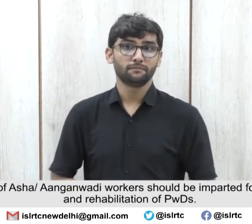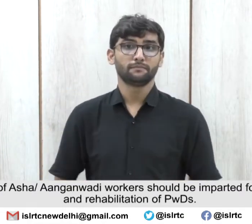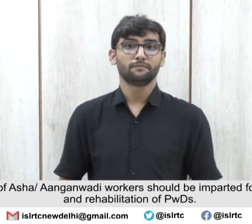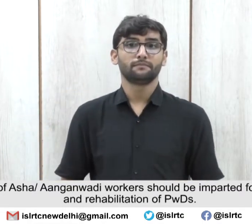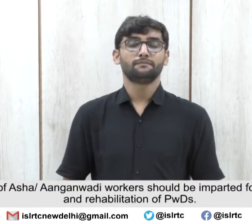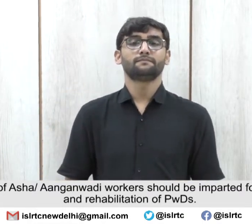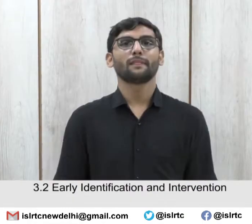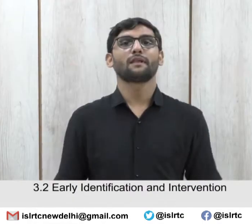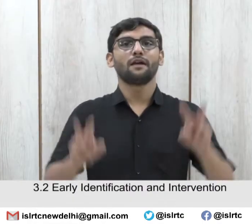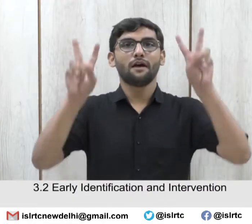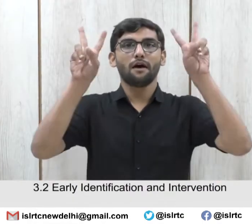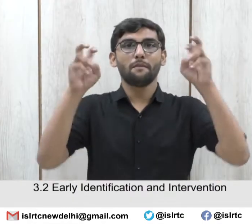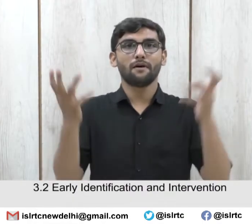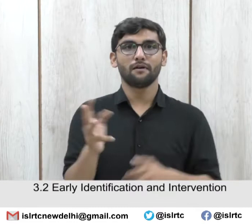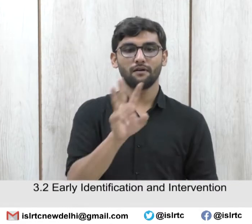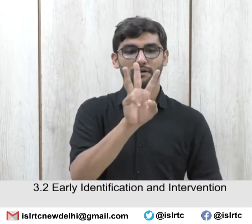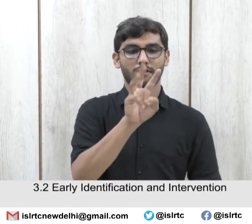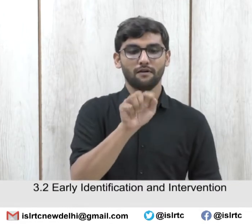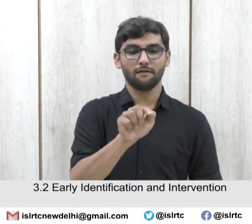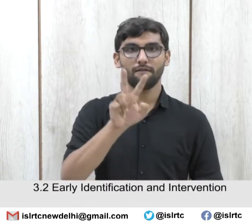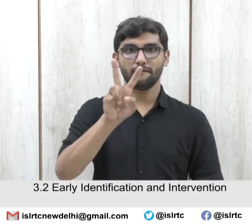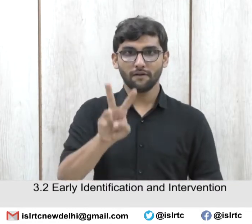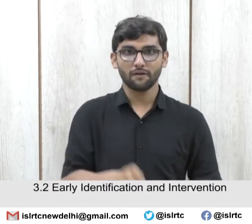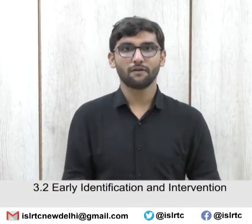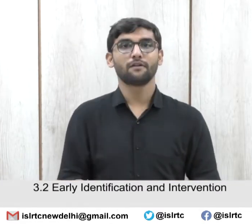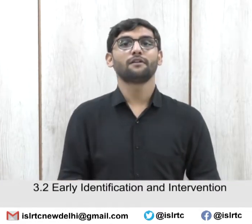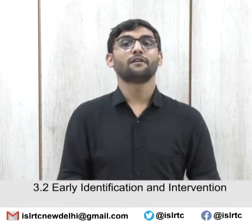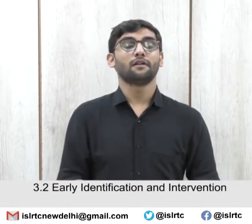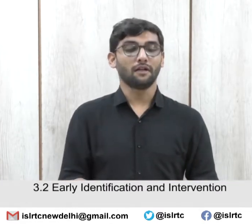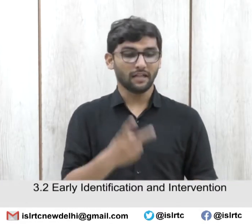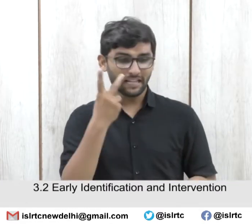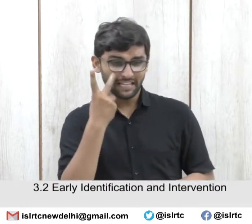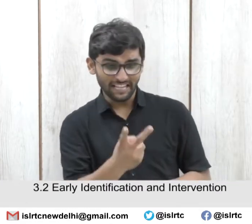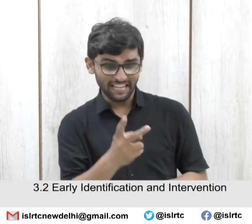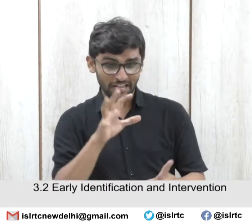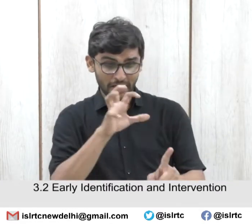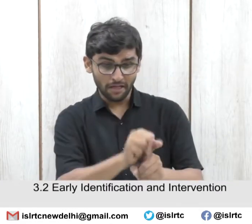PWDs. 3.2.2.1.